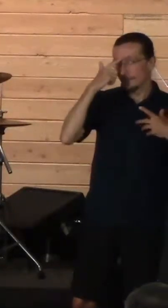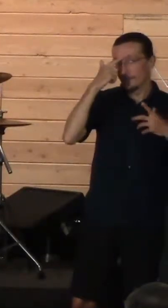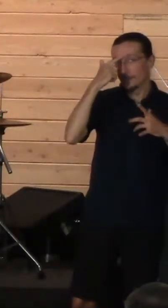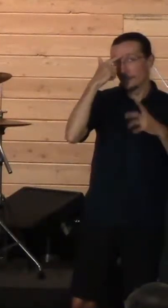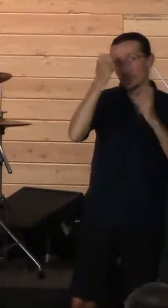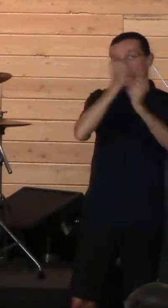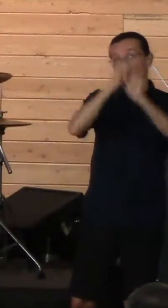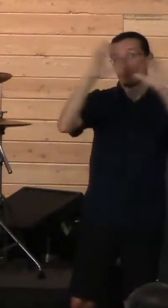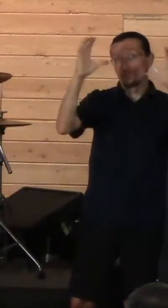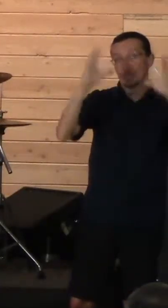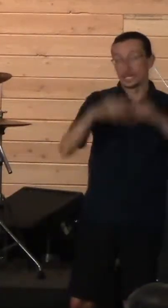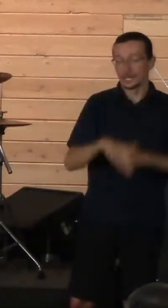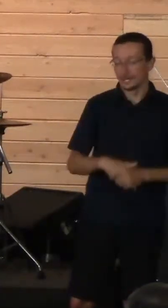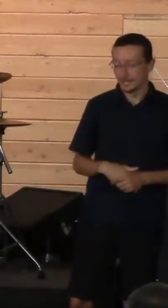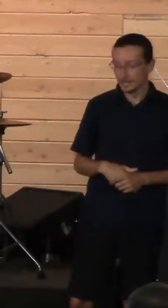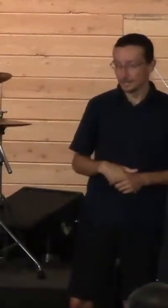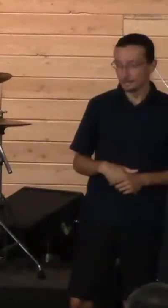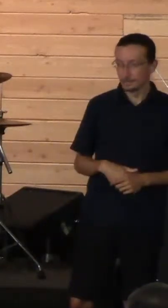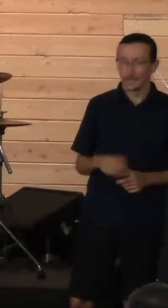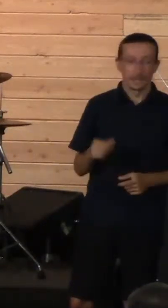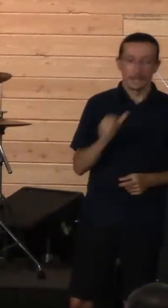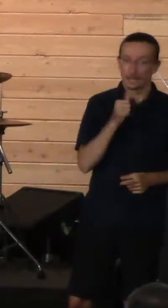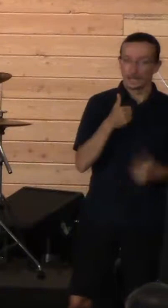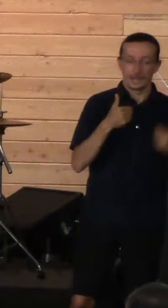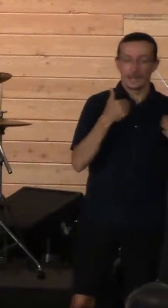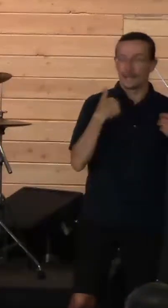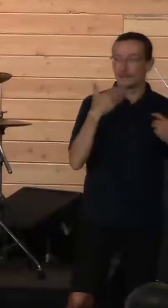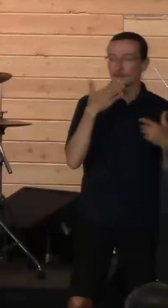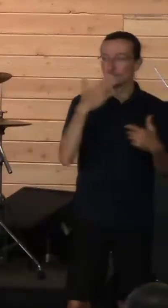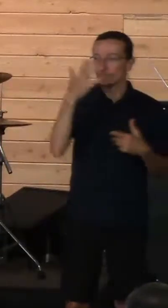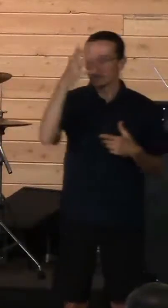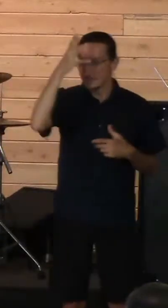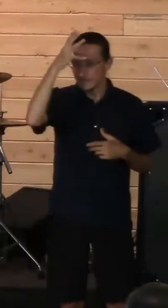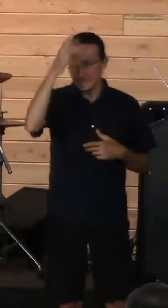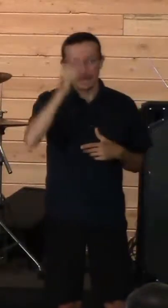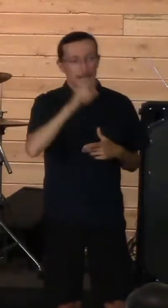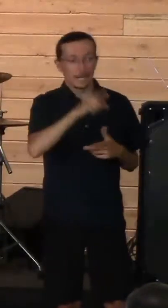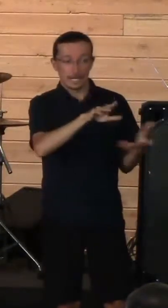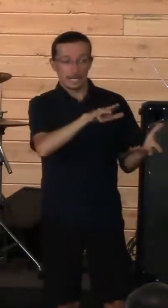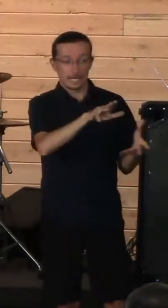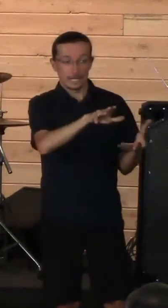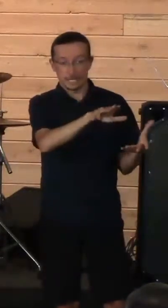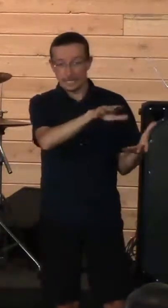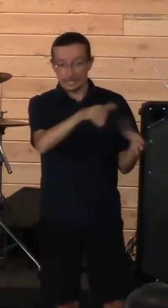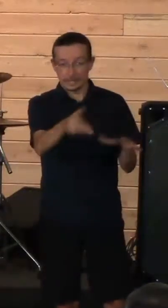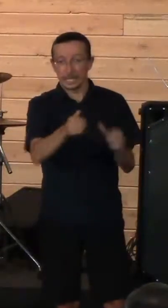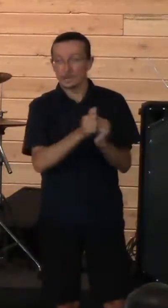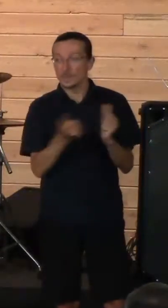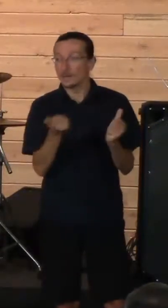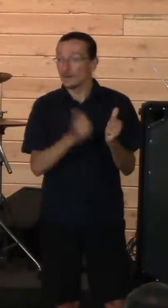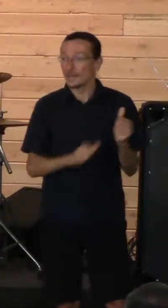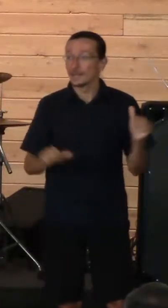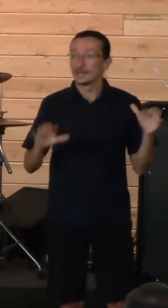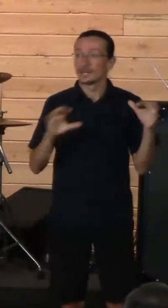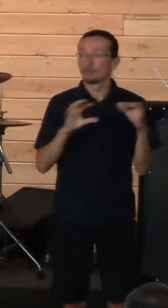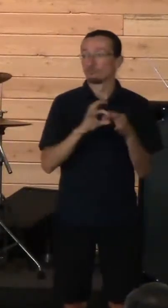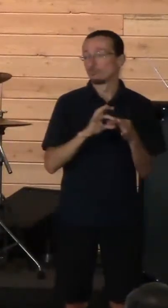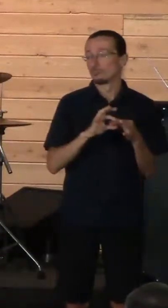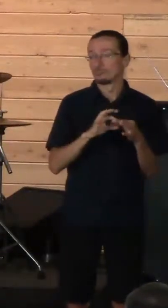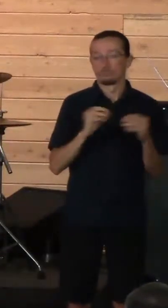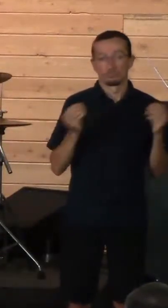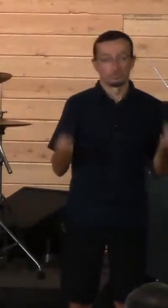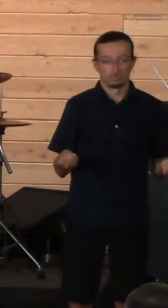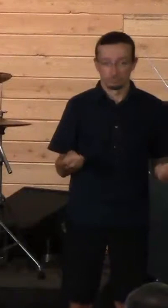And I didn't have a good dad and then he died without any resolution or reconciliation. And